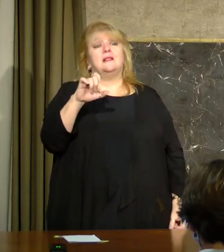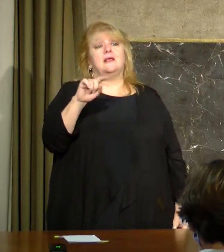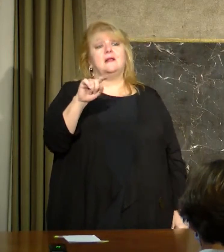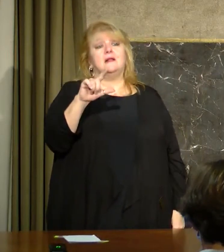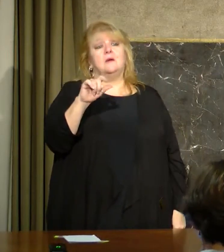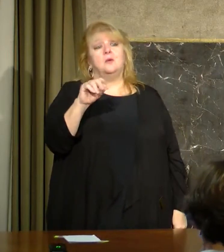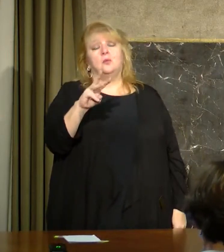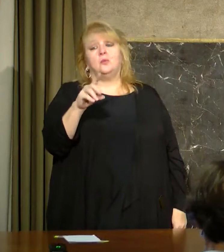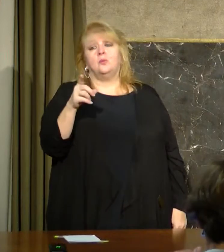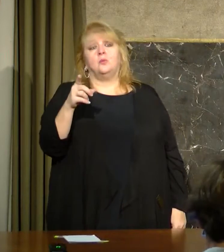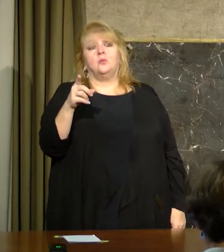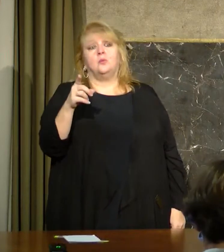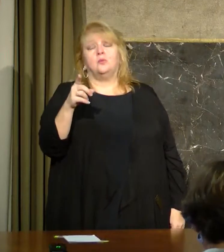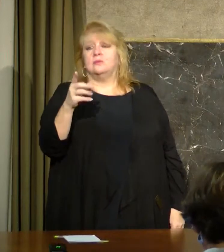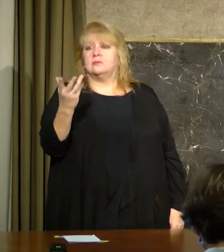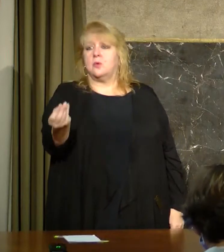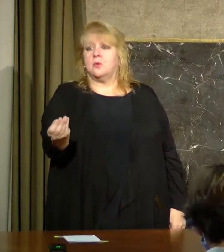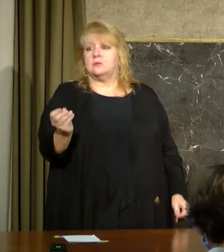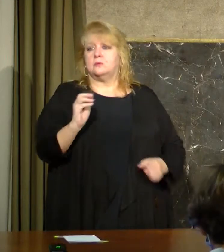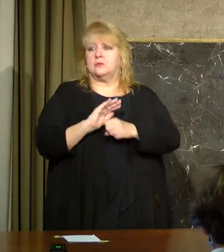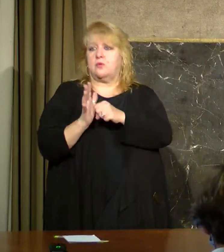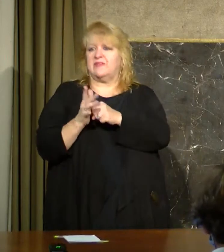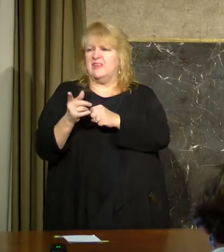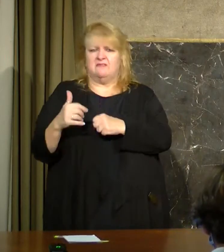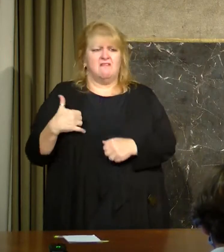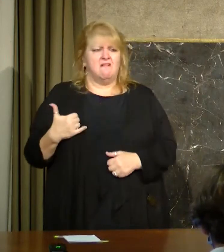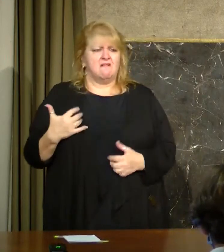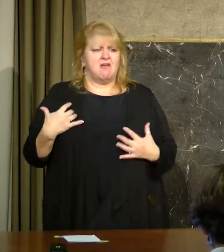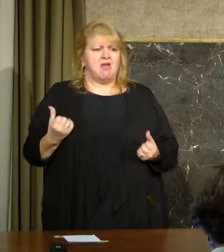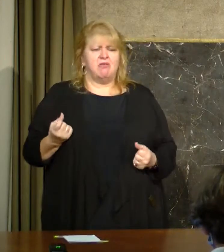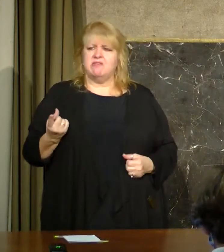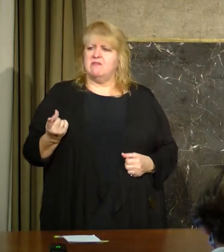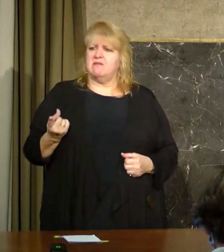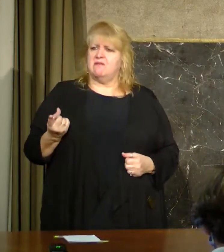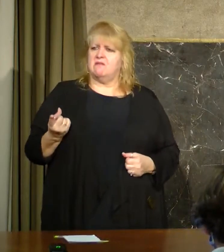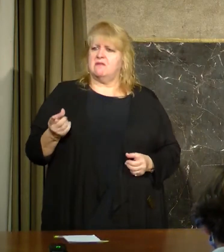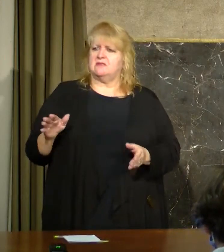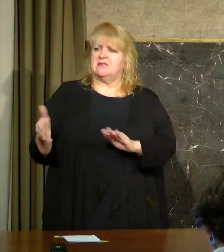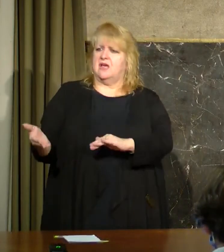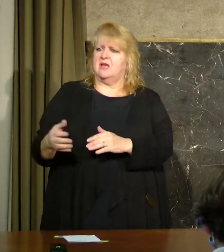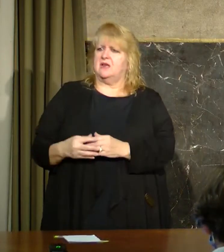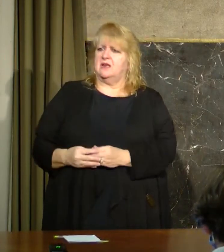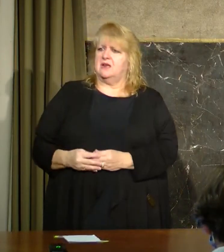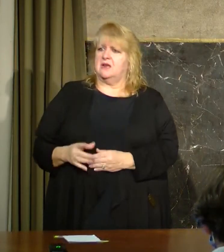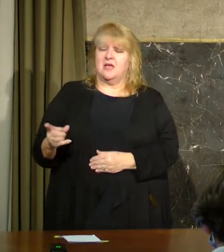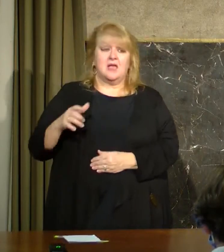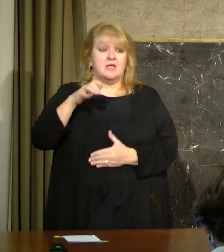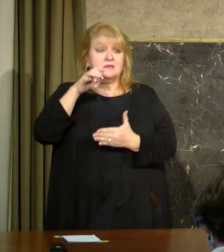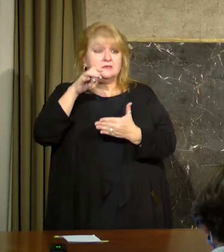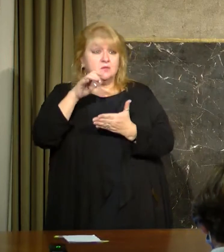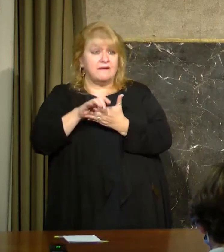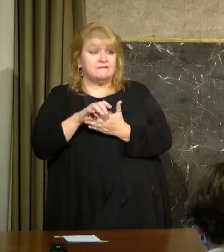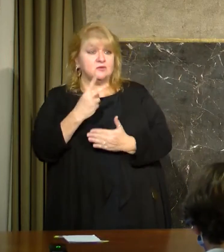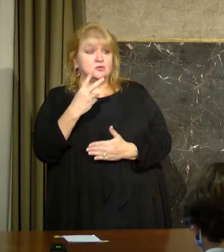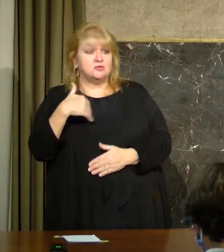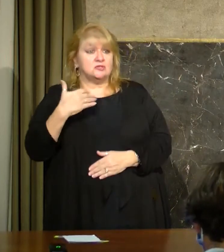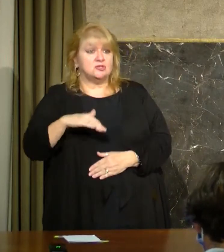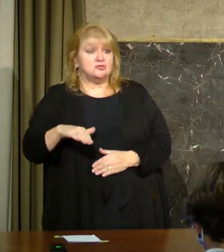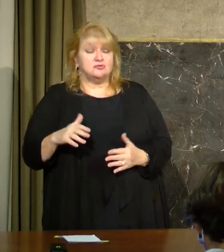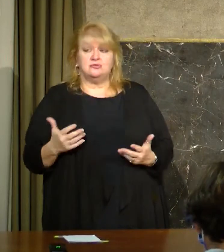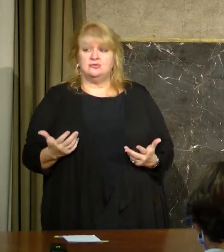how a young, healthy individual is leaving behind a wife and two young kids.